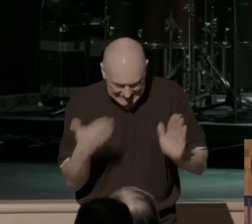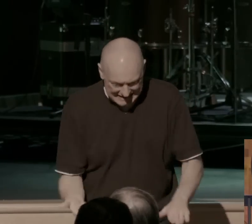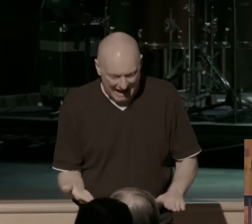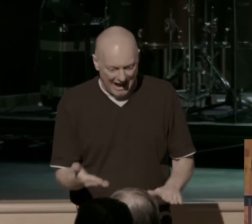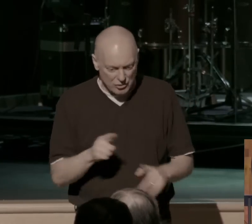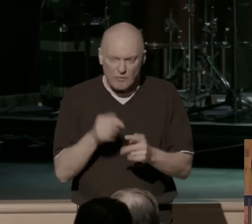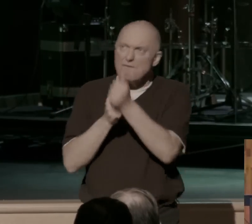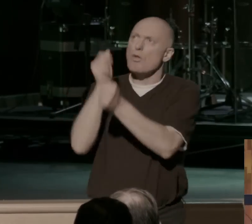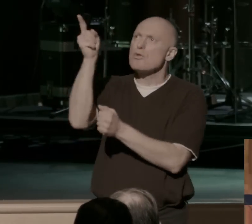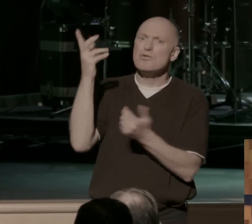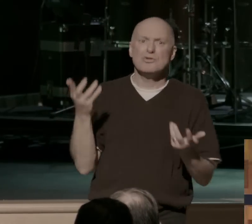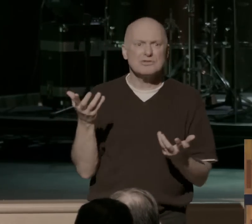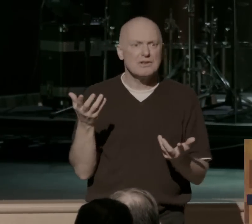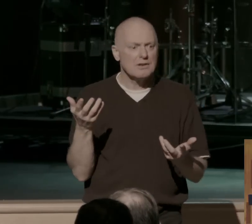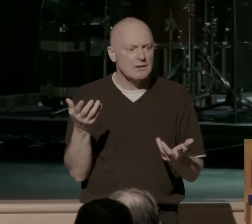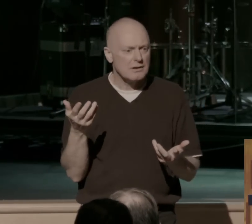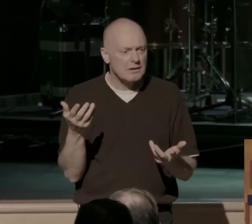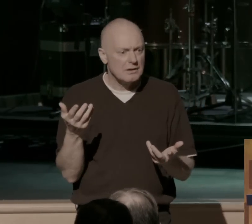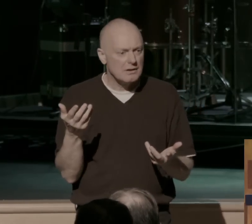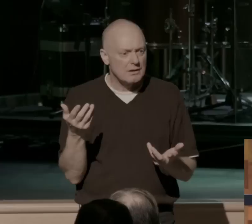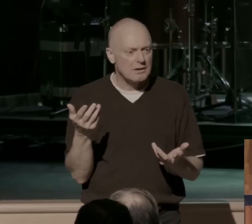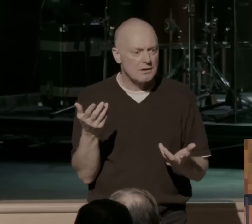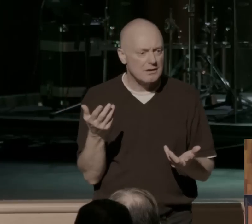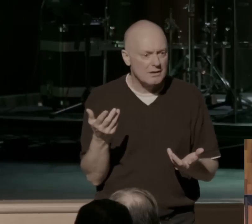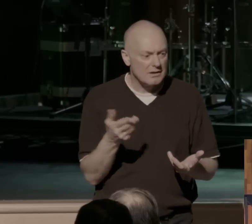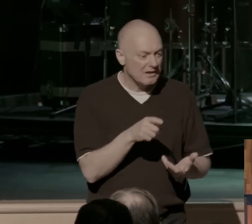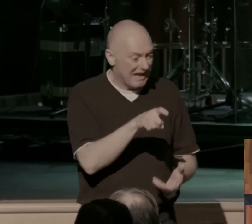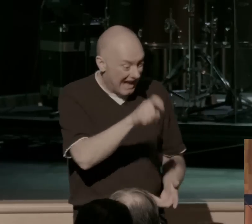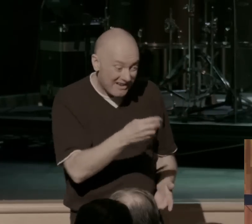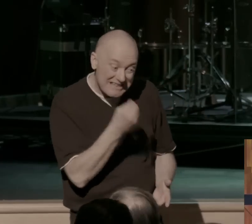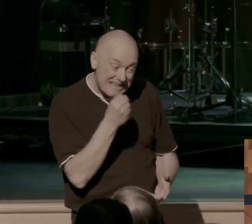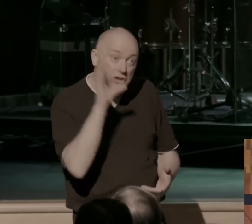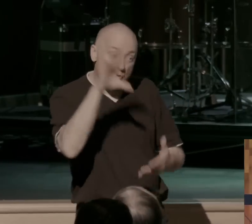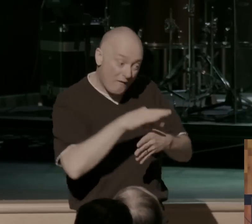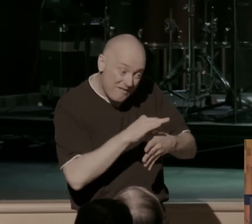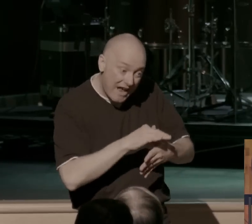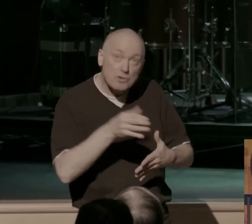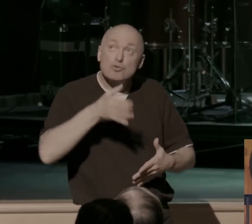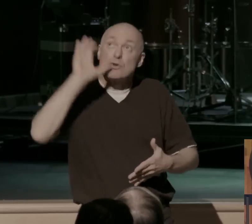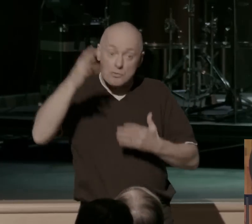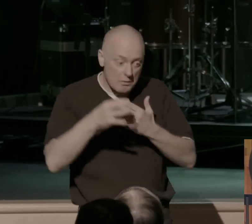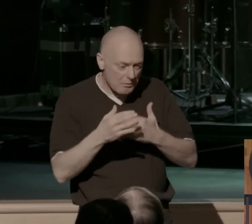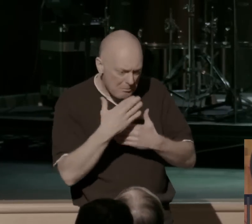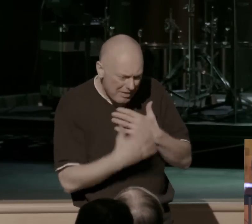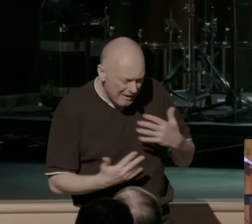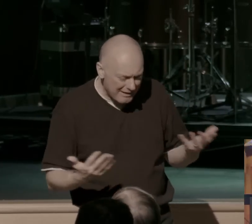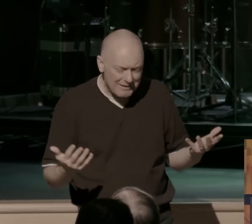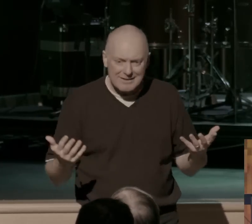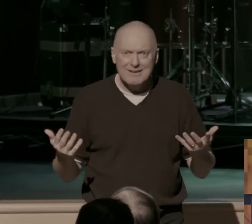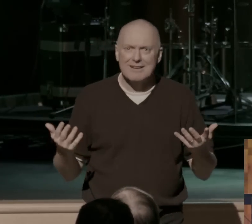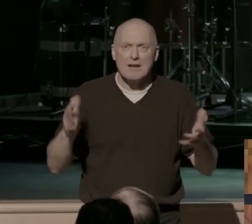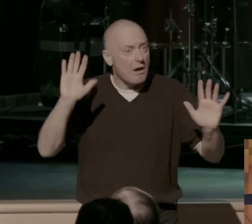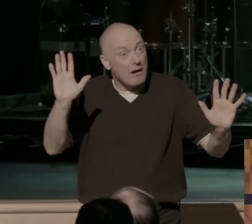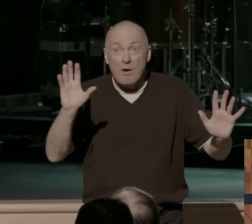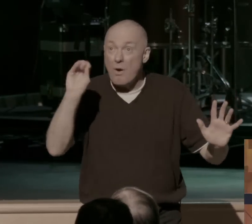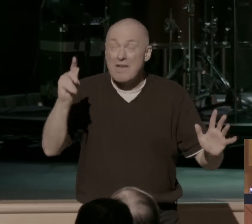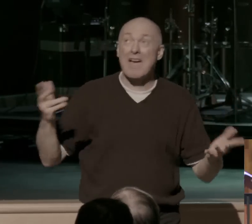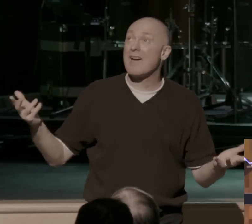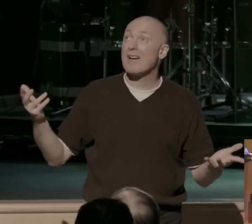what do you do? You tell them they got to eat your flesh and drink your blood. You're not helping us out a lot here, right? But he says, listen, I've looked everywhere else. I've tried all